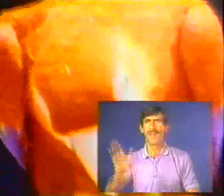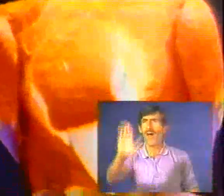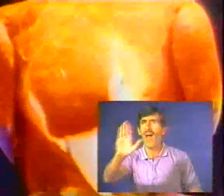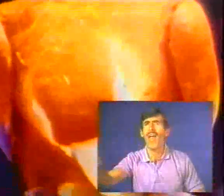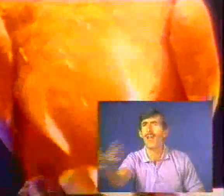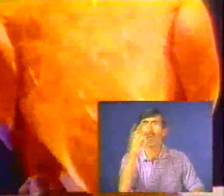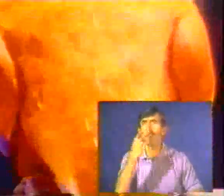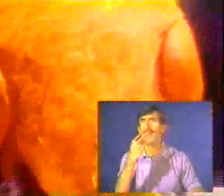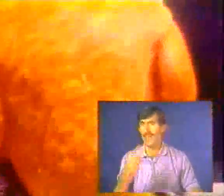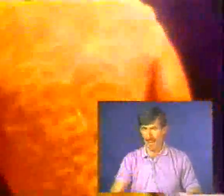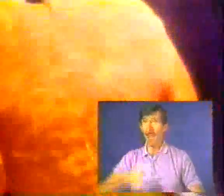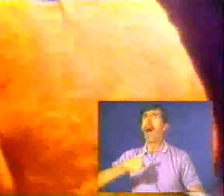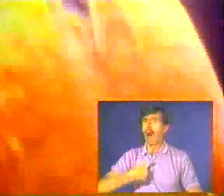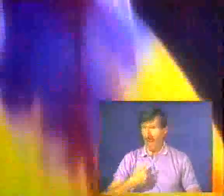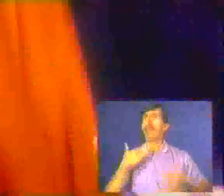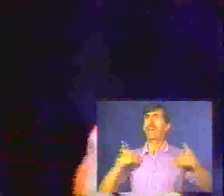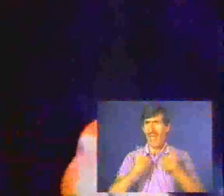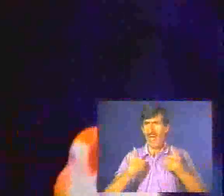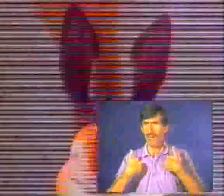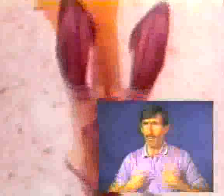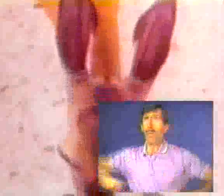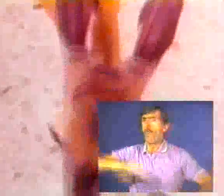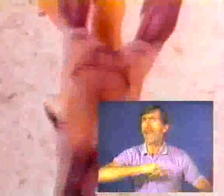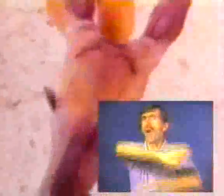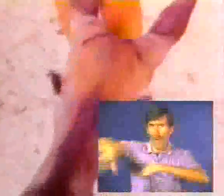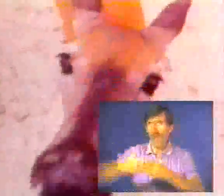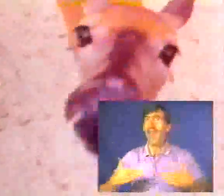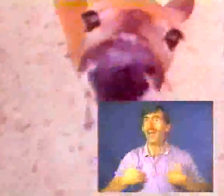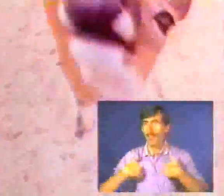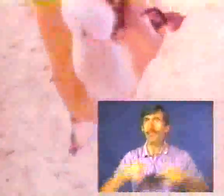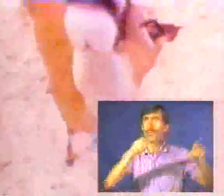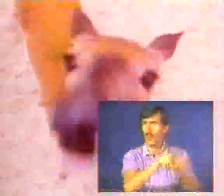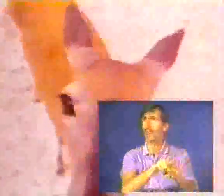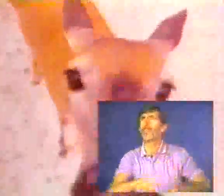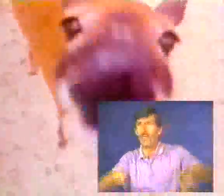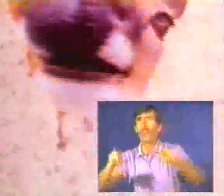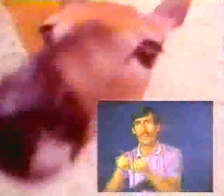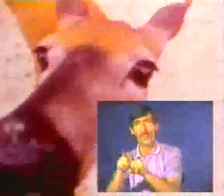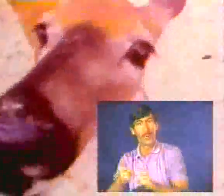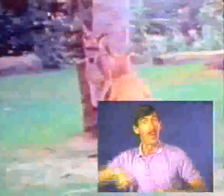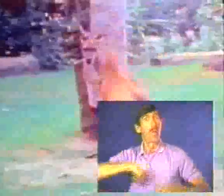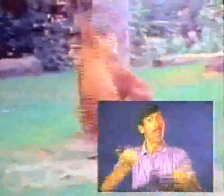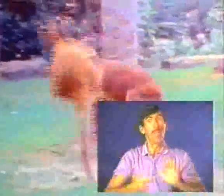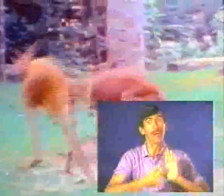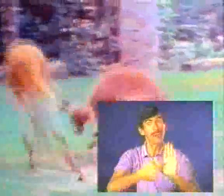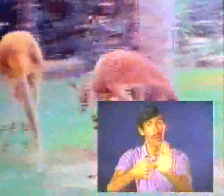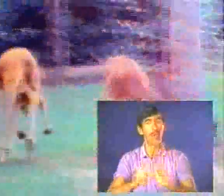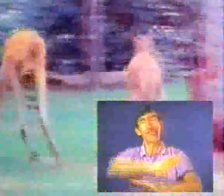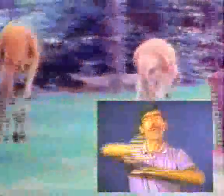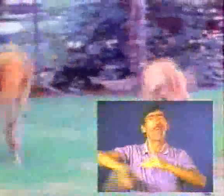Hey, look at me. I am an animal. We are all animals, too. Now we want to show you